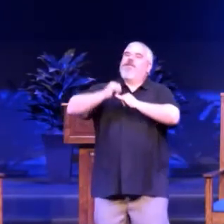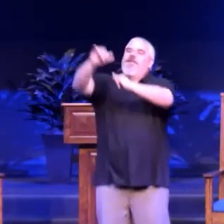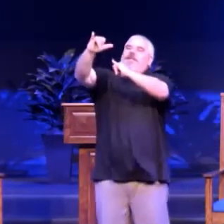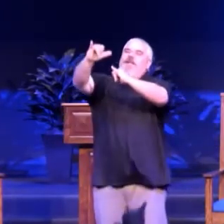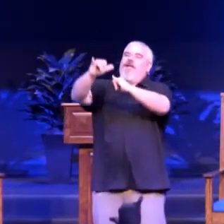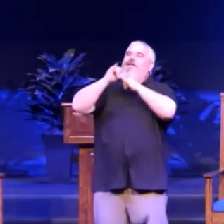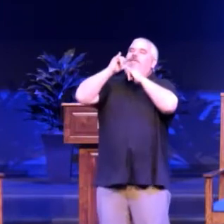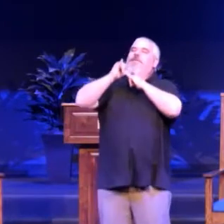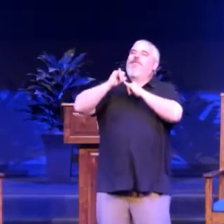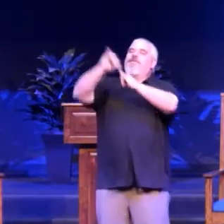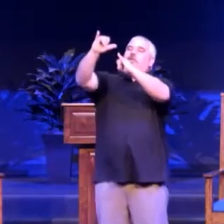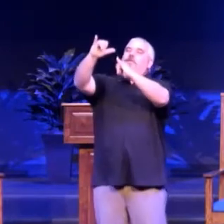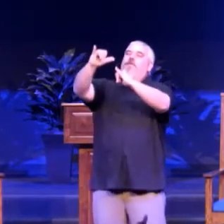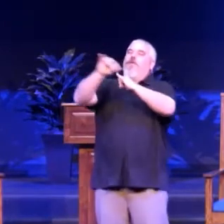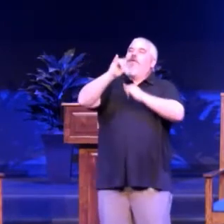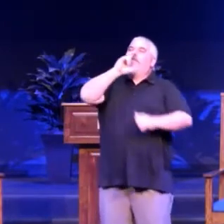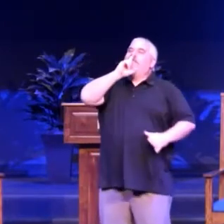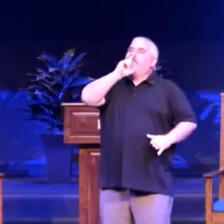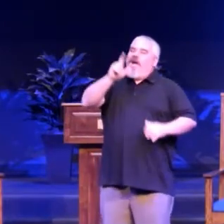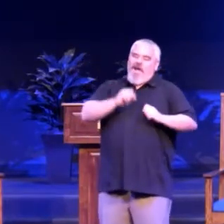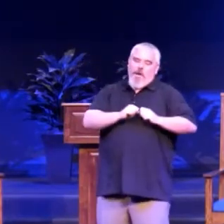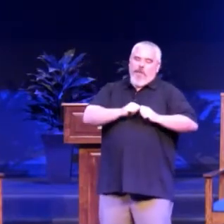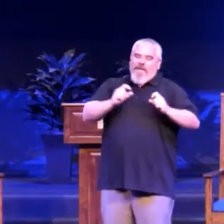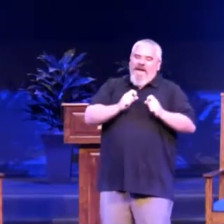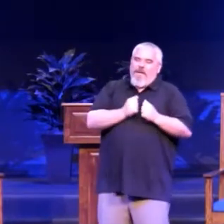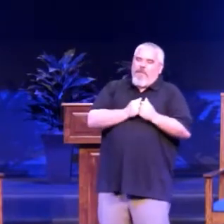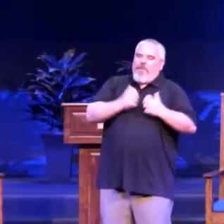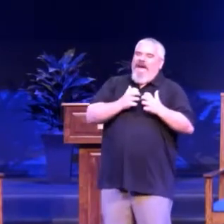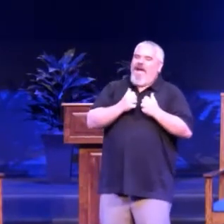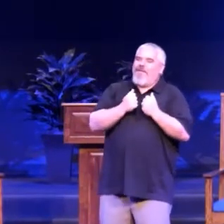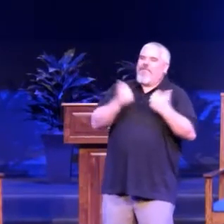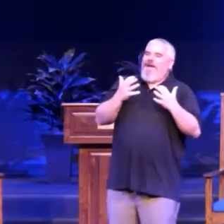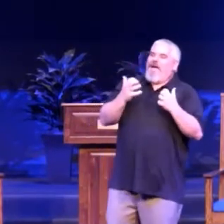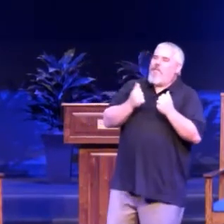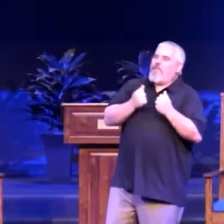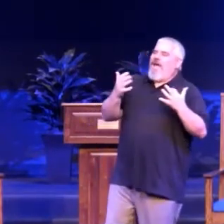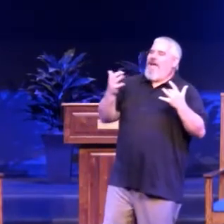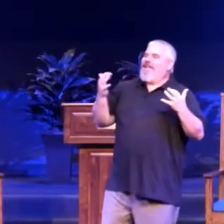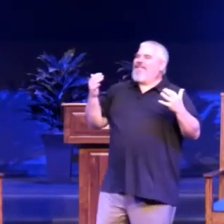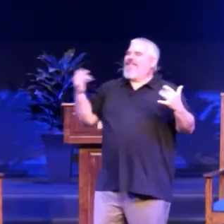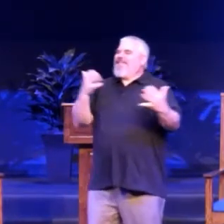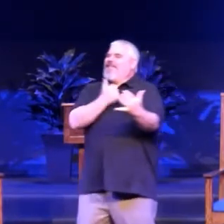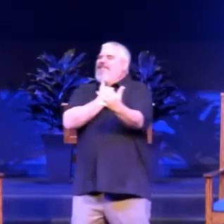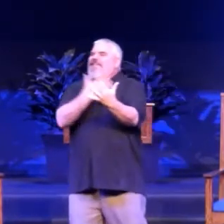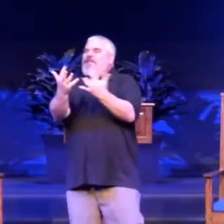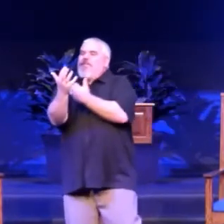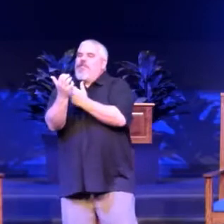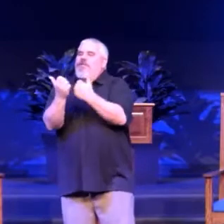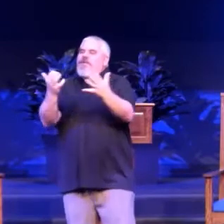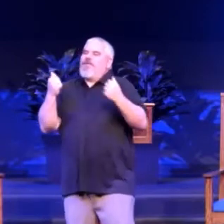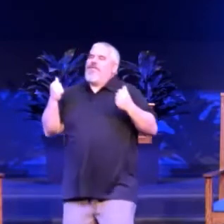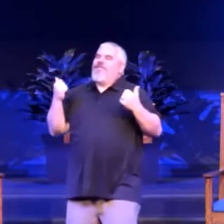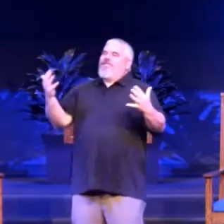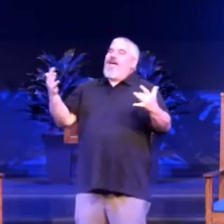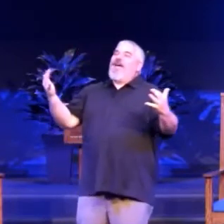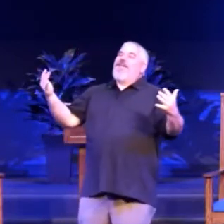I have my soul on fire. Till I have my soul on fire.